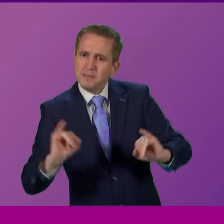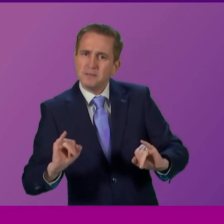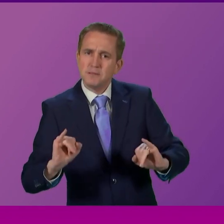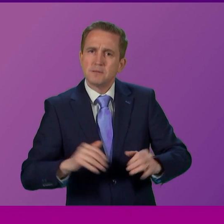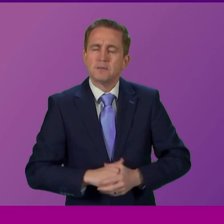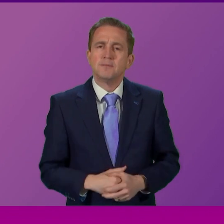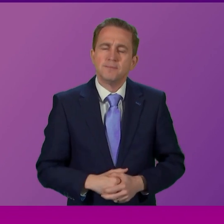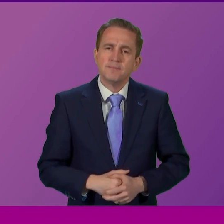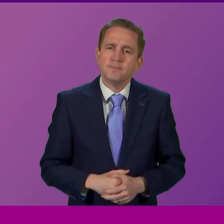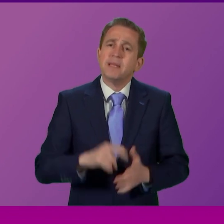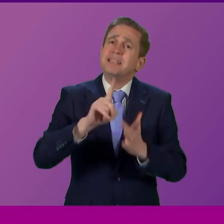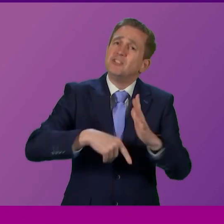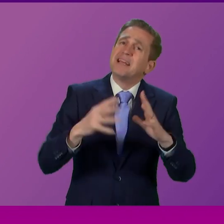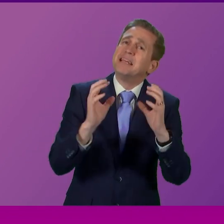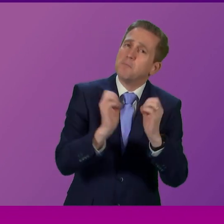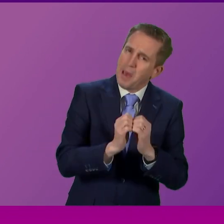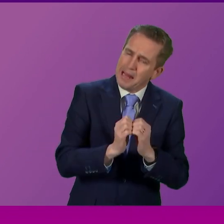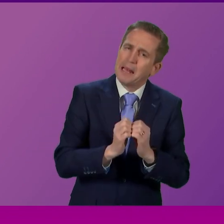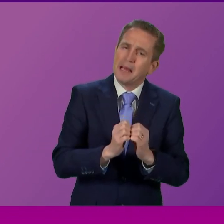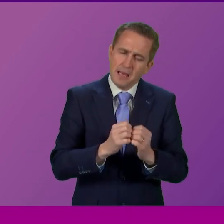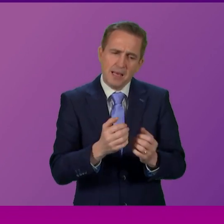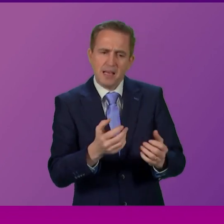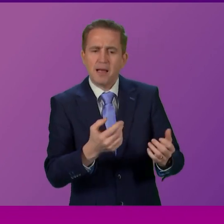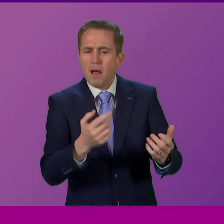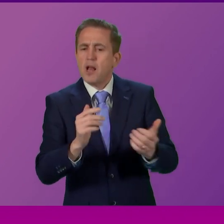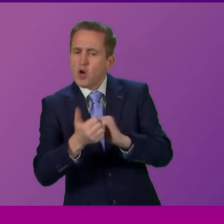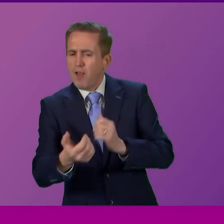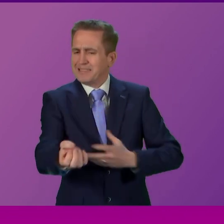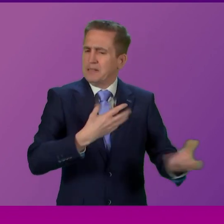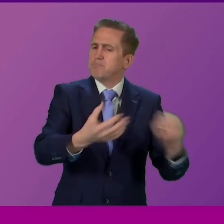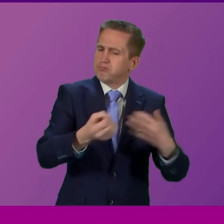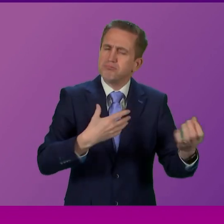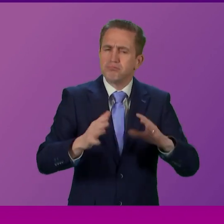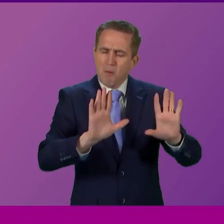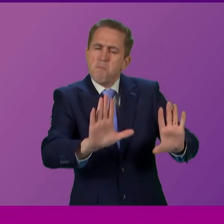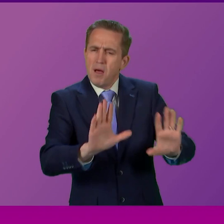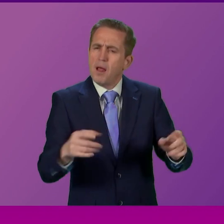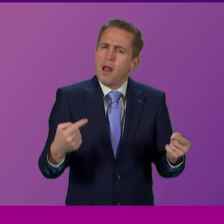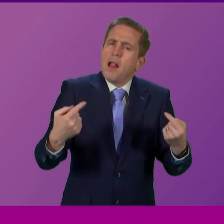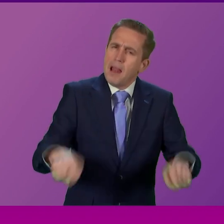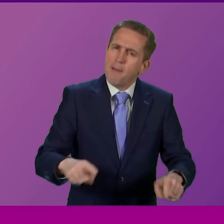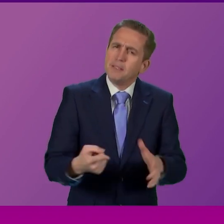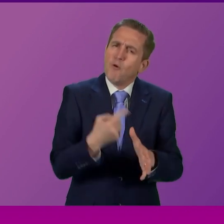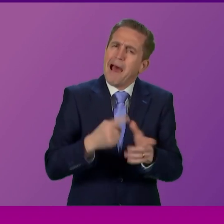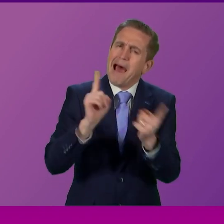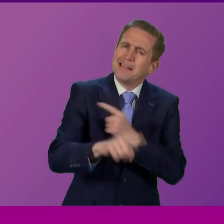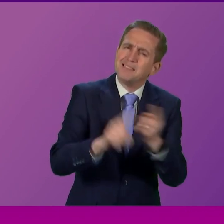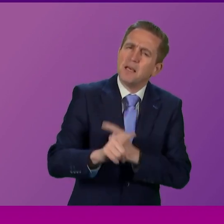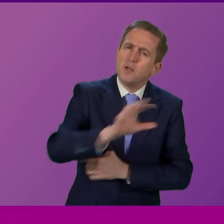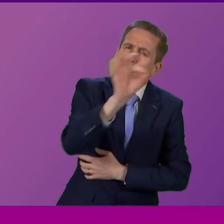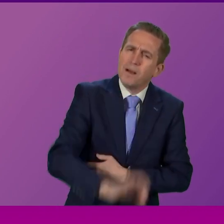respond. Jackie Bailey and her colleagues can shout from a sedentary position but I think it's important that I answer their questions on delayed